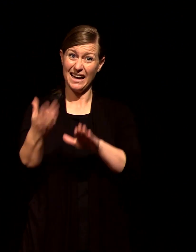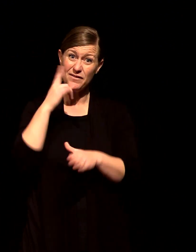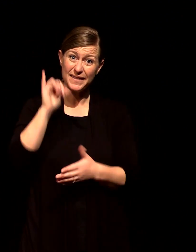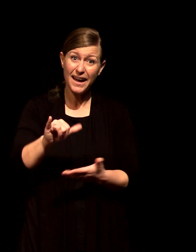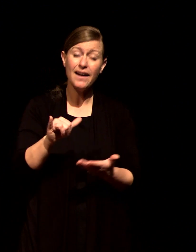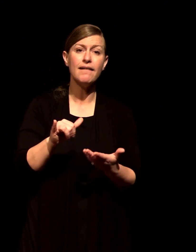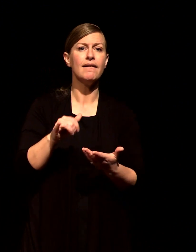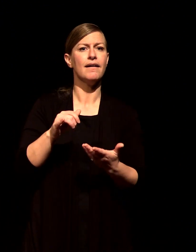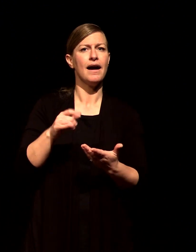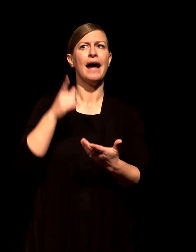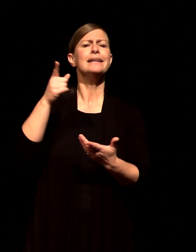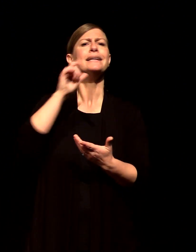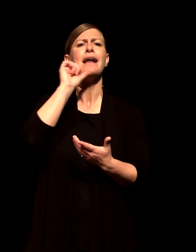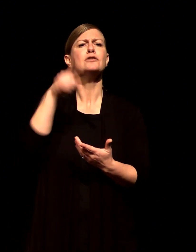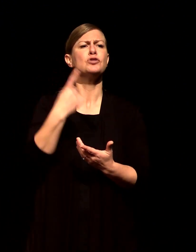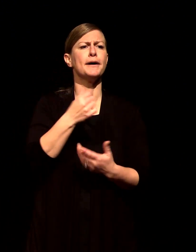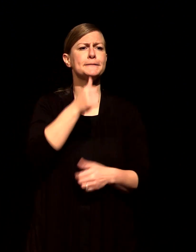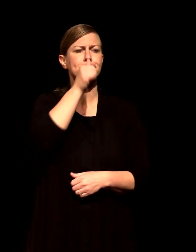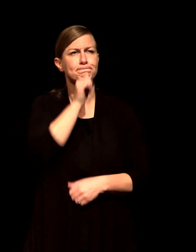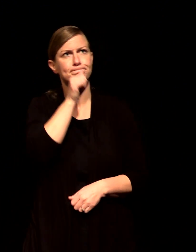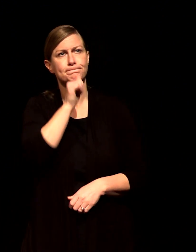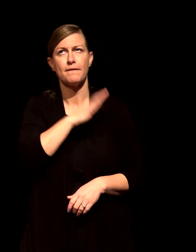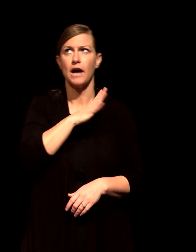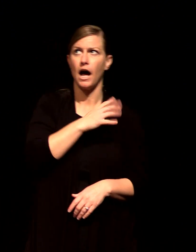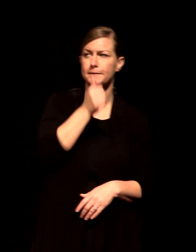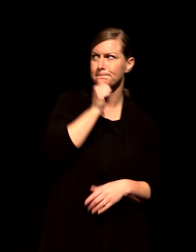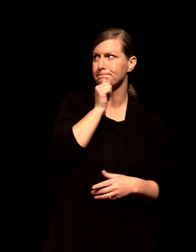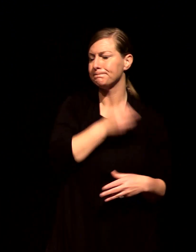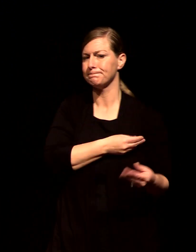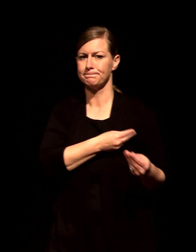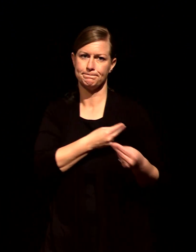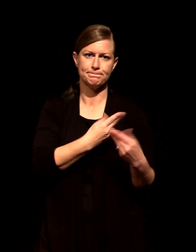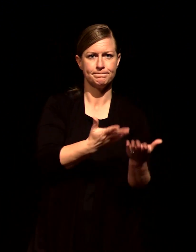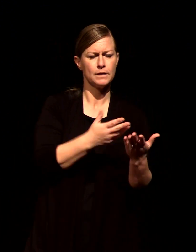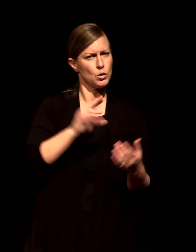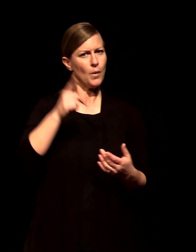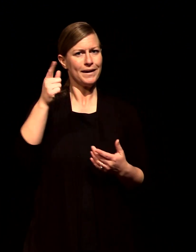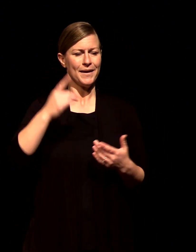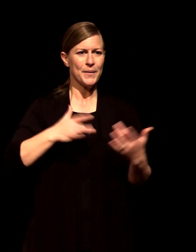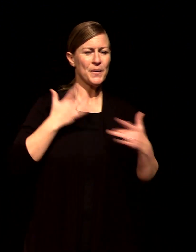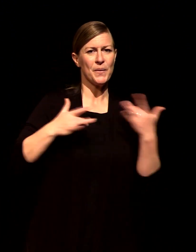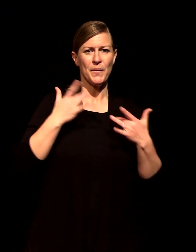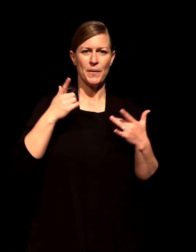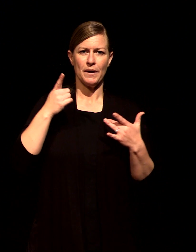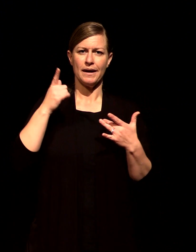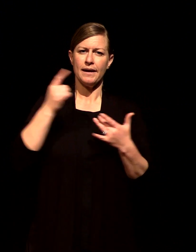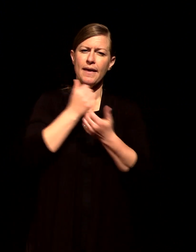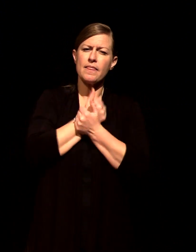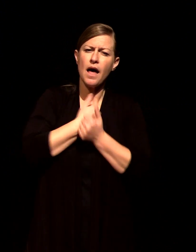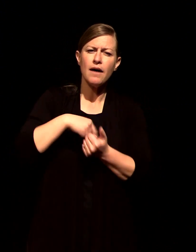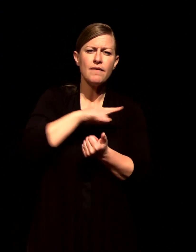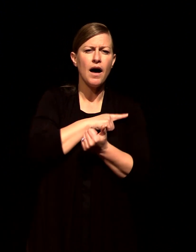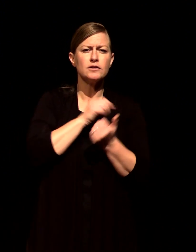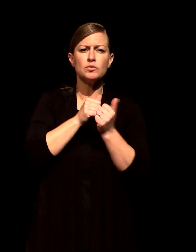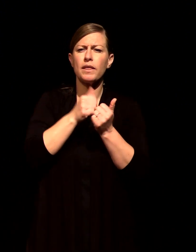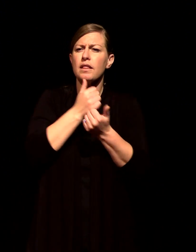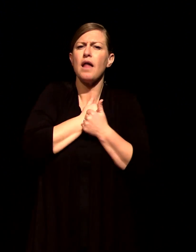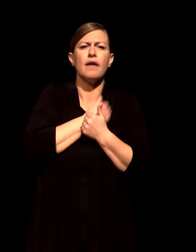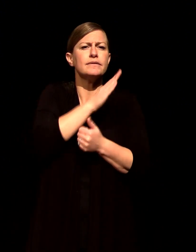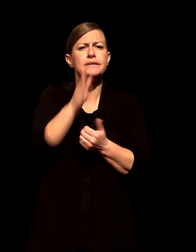love and he finds joy in our freedom and I kind of know this intellectually